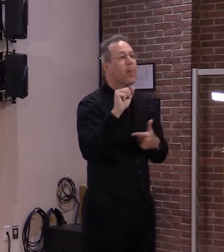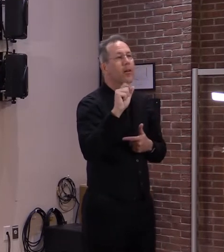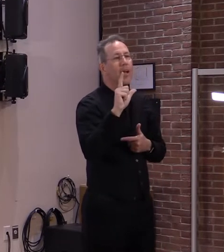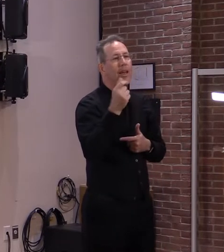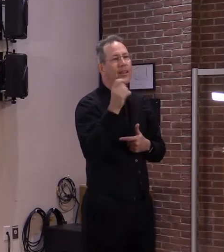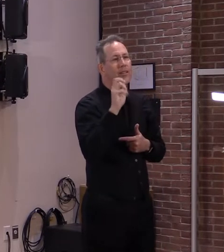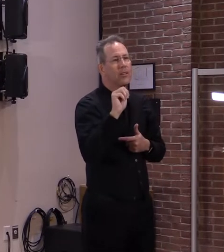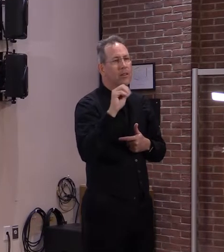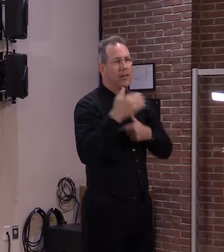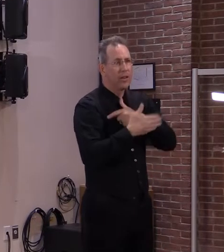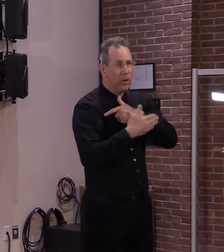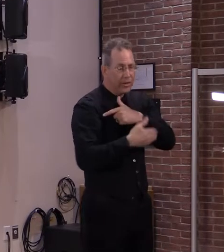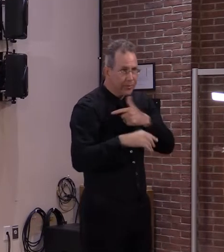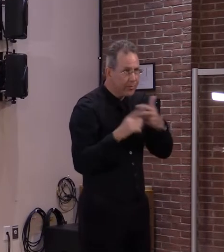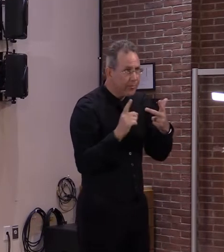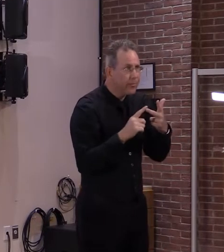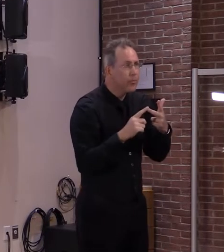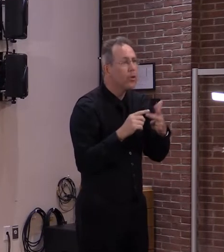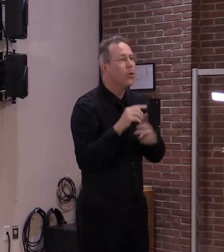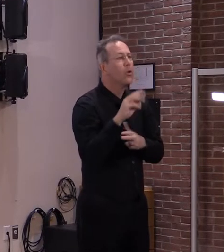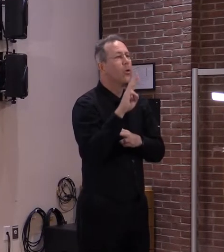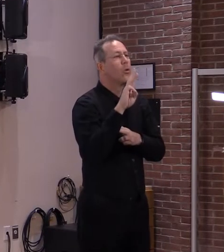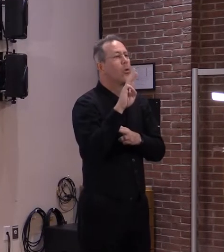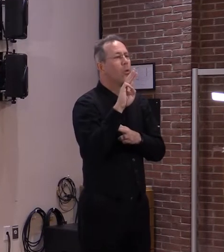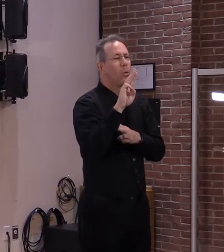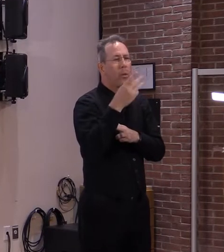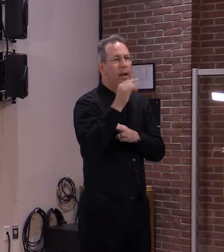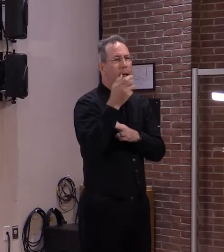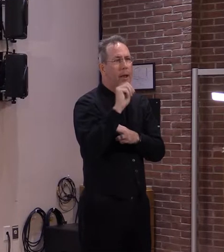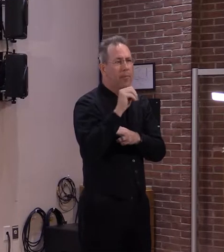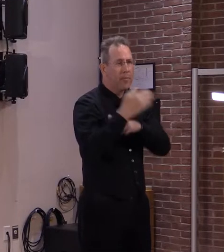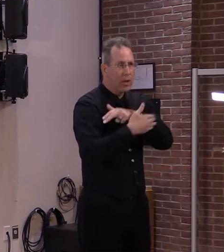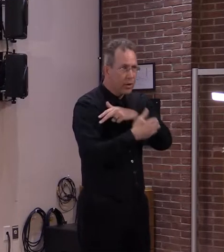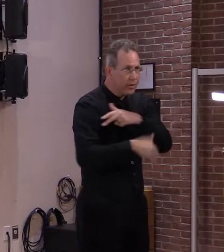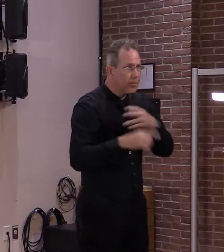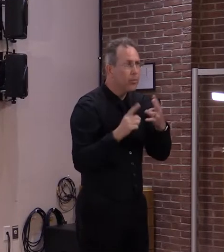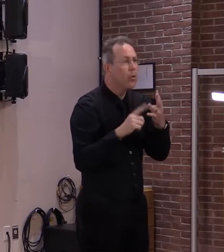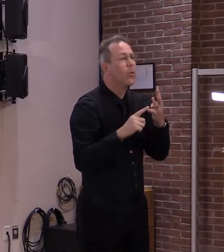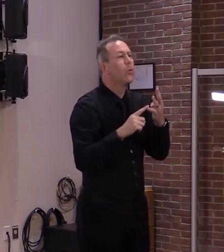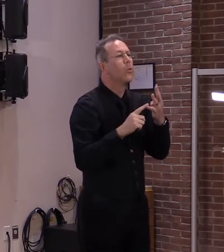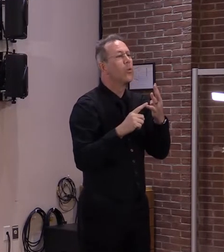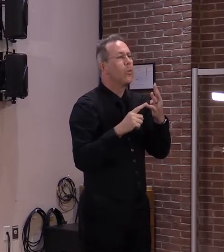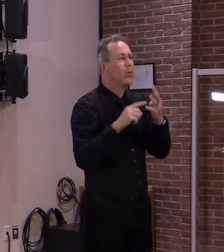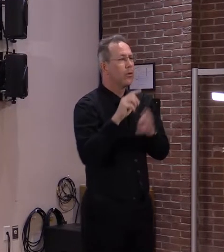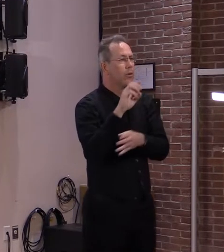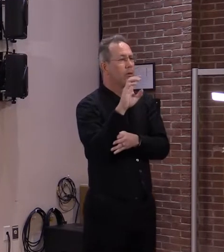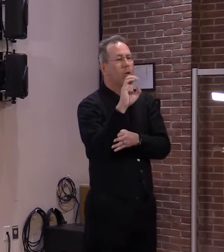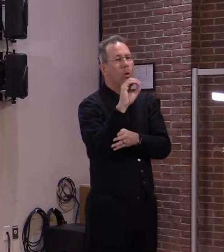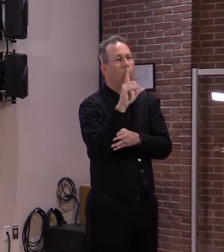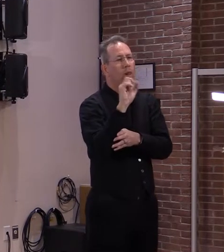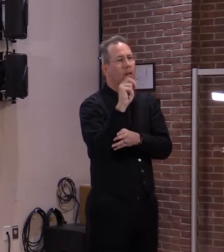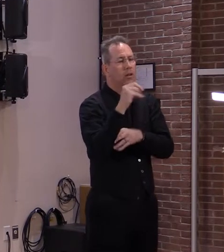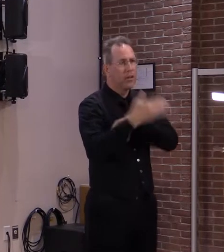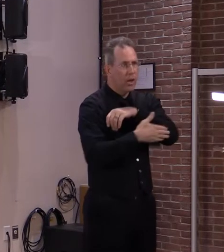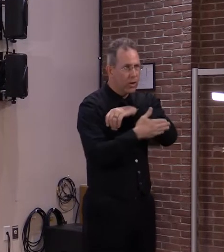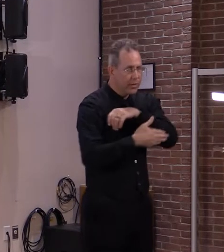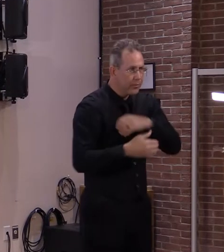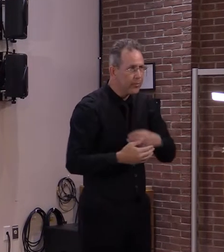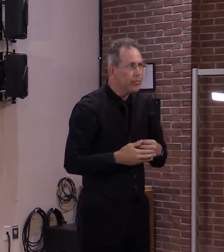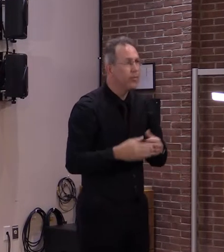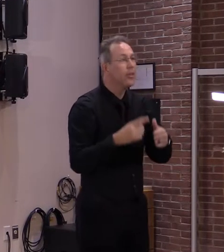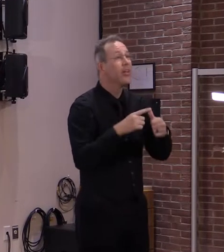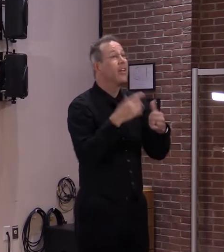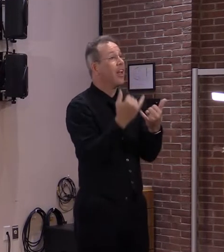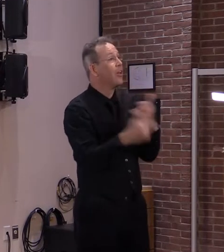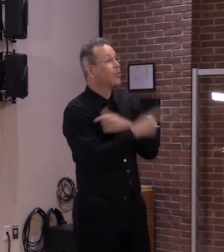a clinic that is happening today in Barton. This is a drive-thru clinic at the Barton Fairgrounds from 9 a.m.